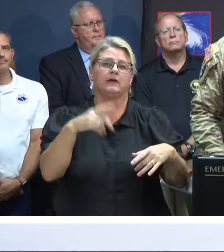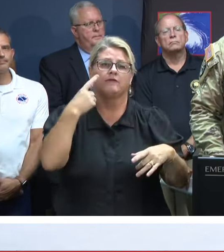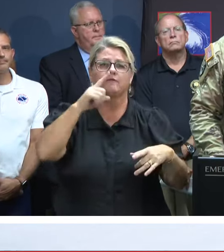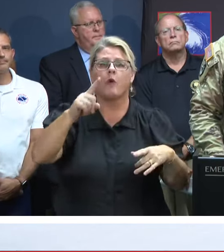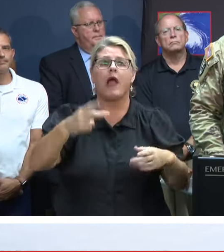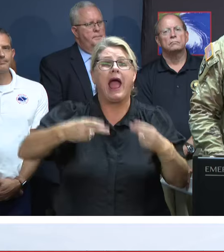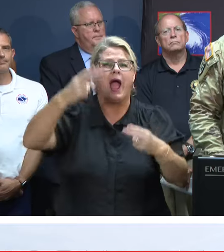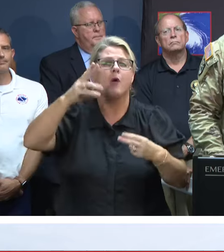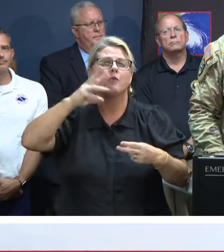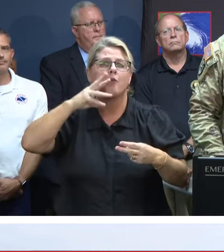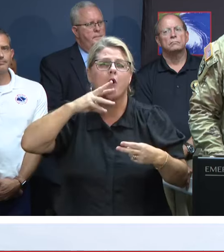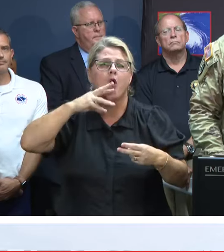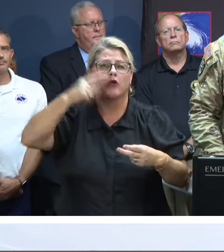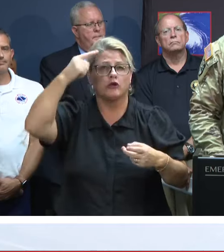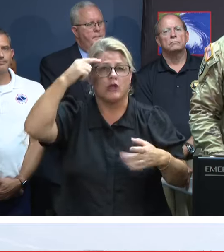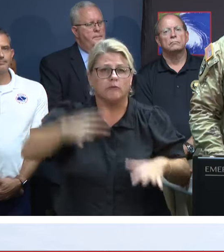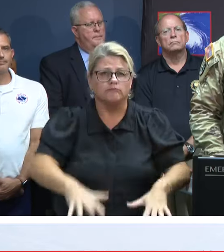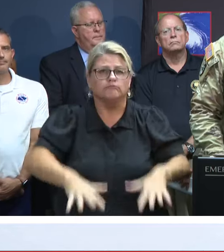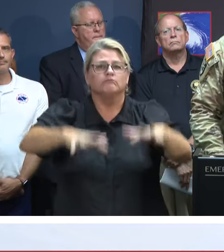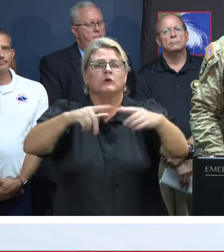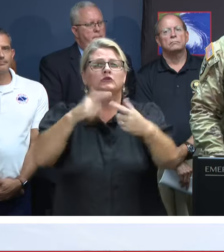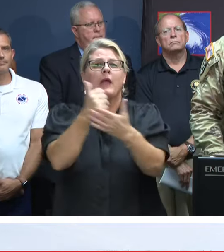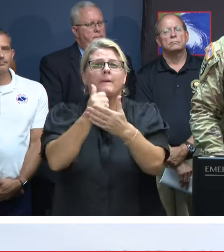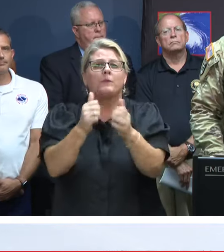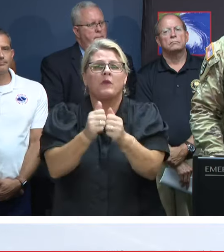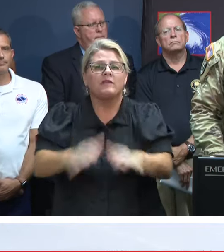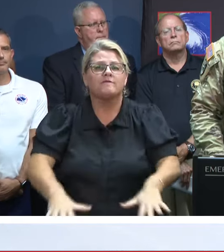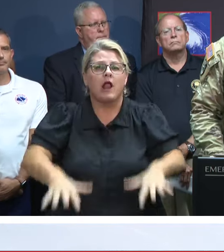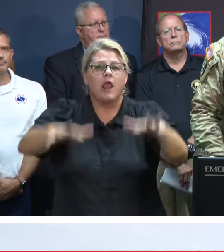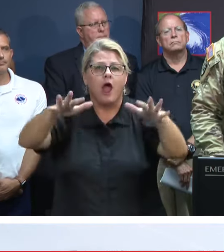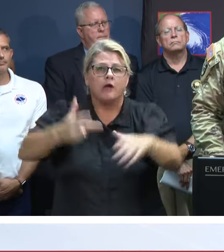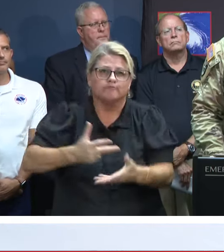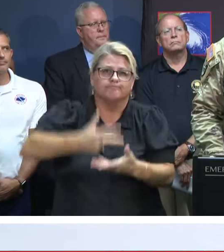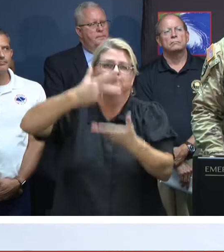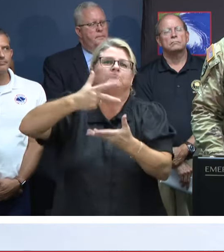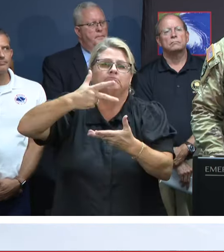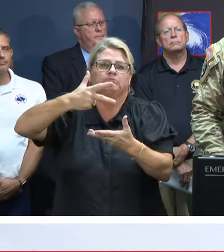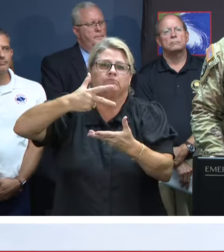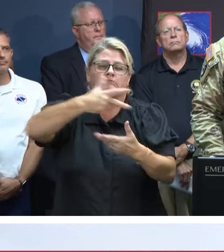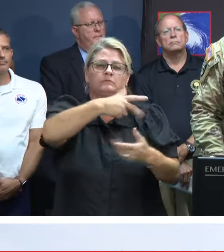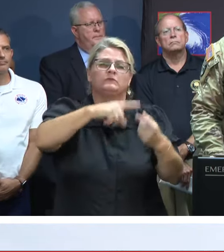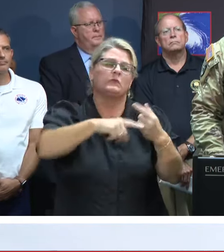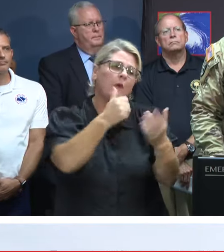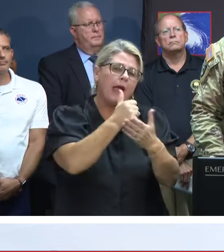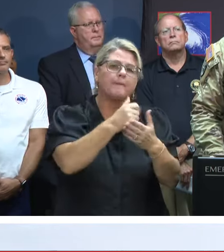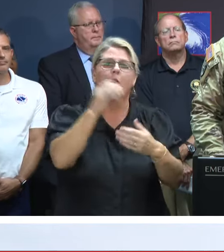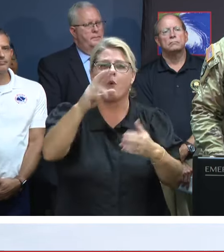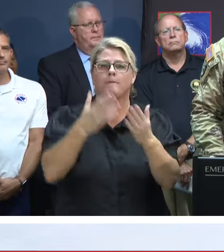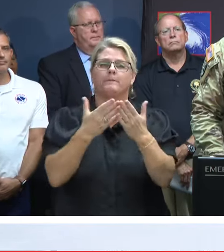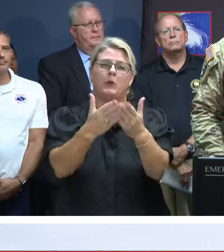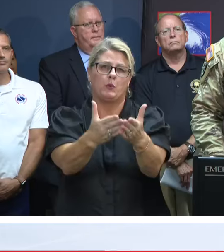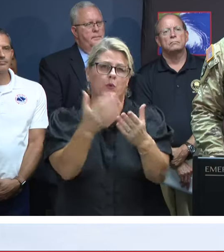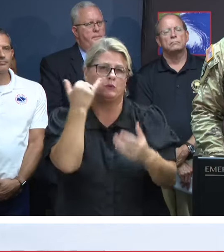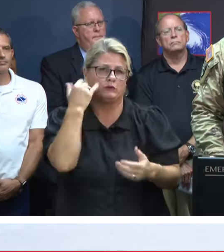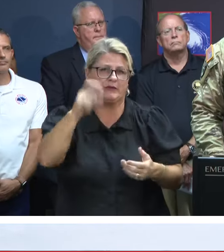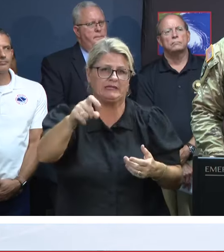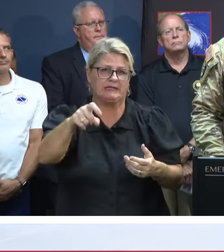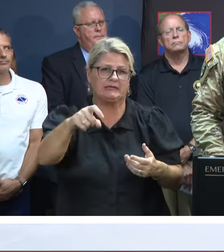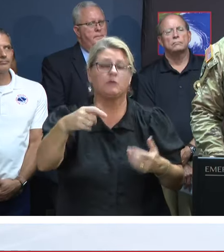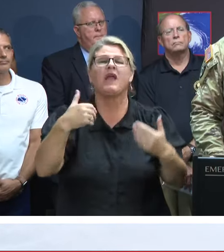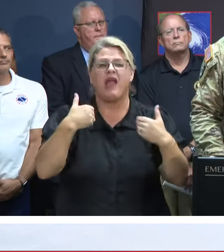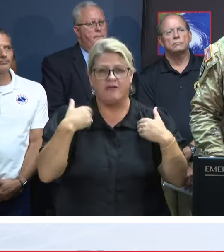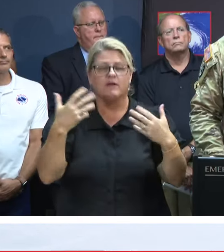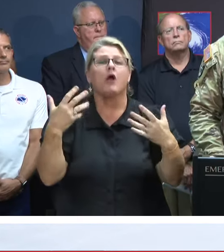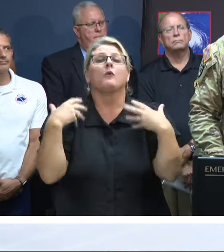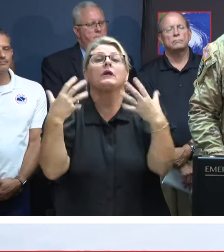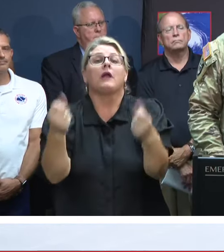vehicles, which are normally used in floods to help evacuate folks that may be in stranded locations. We'll have recovery vehicles